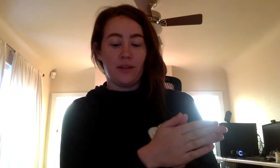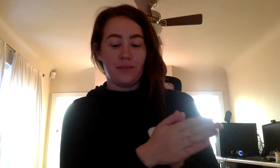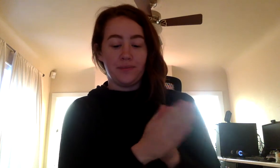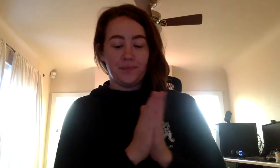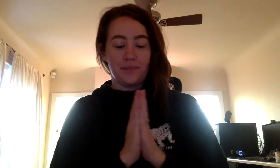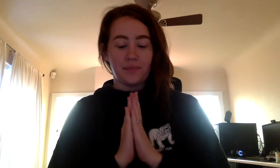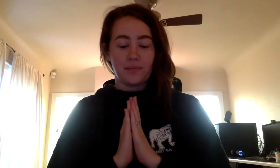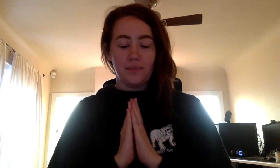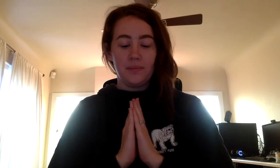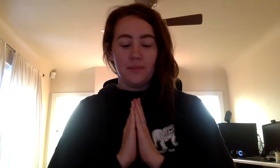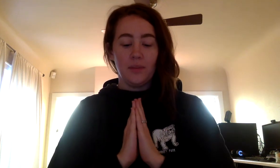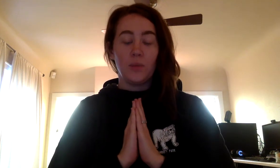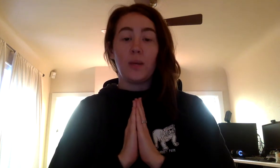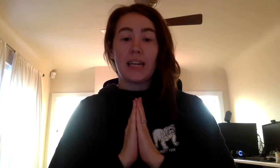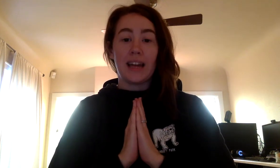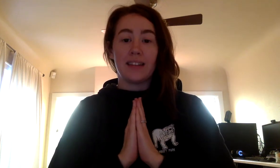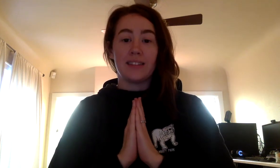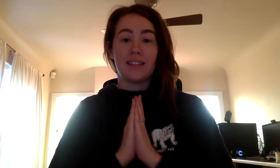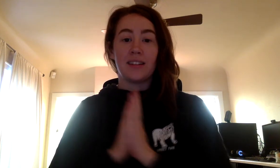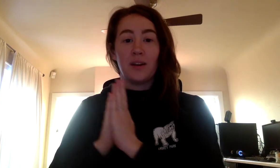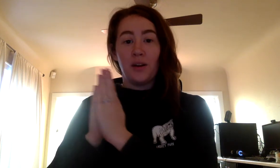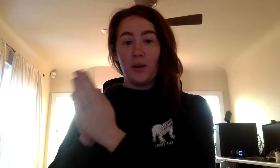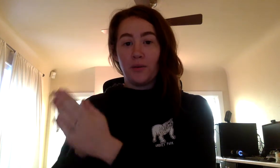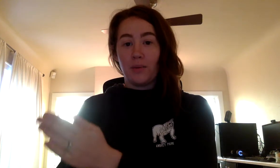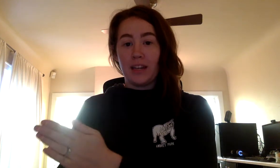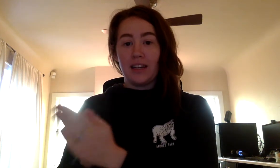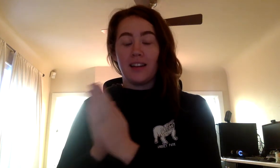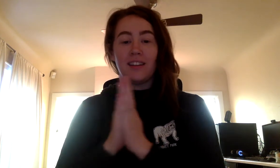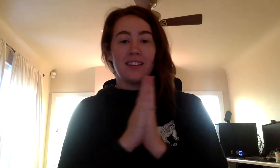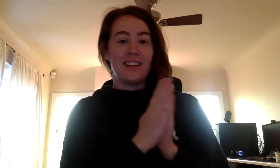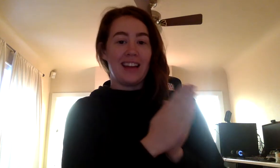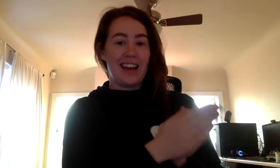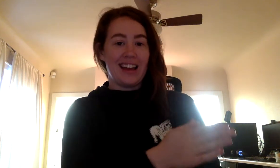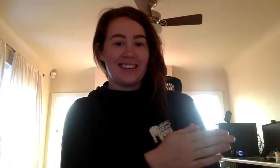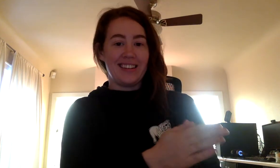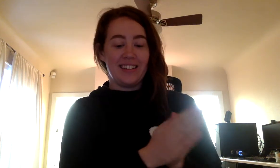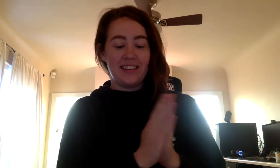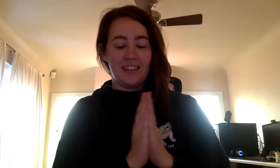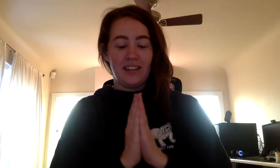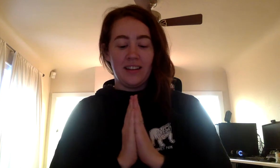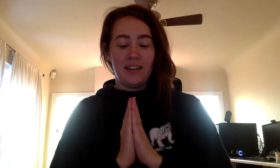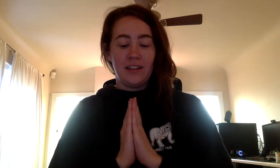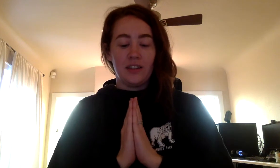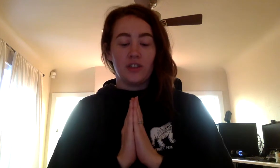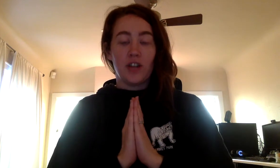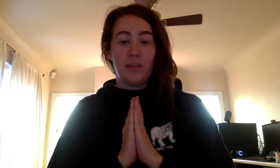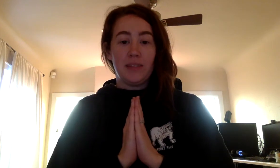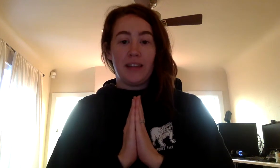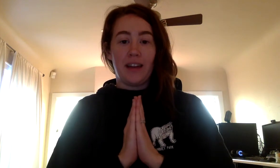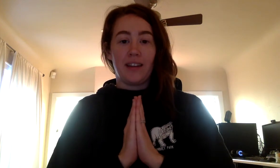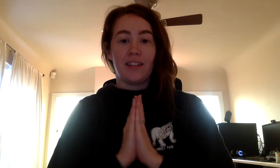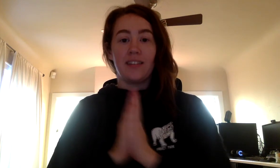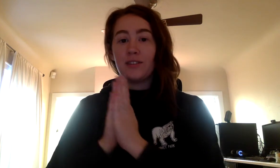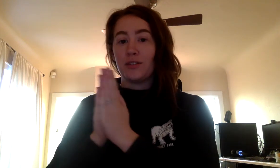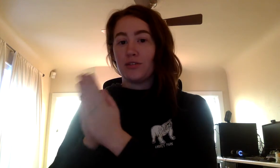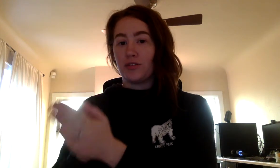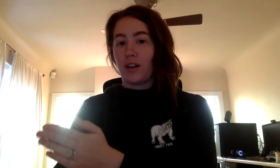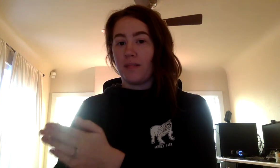Weekend, week, end. Drum, stick, drum,